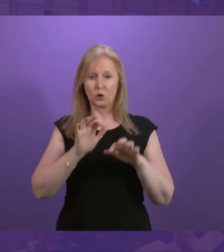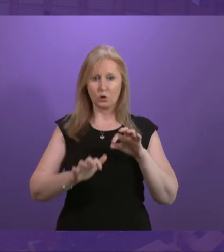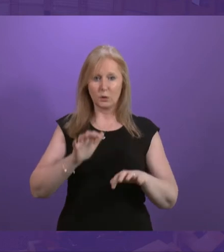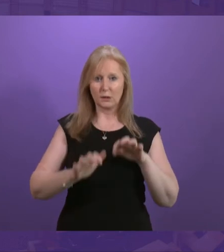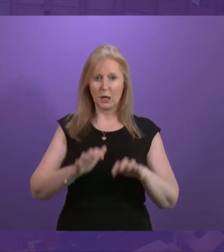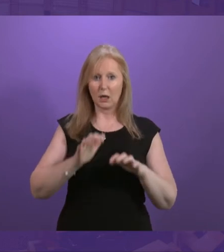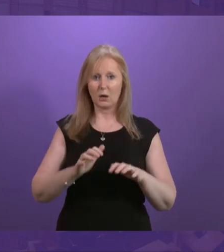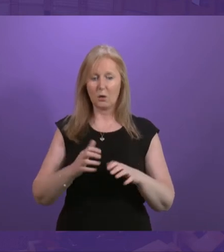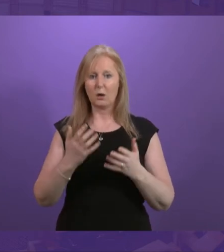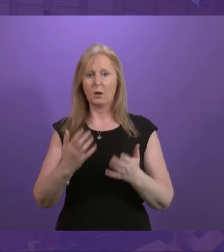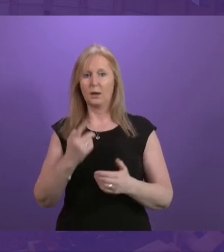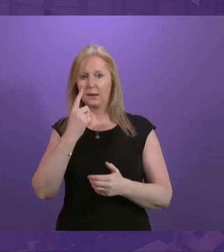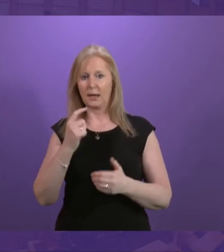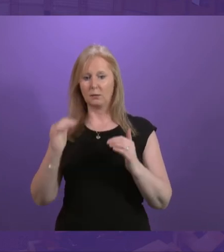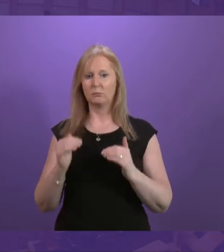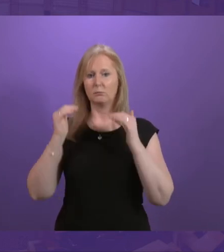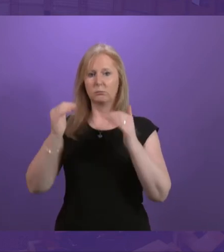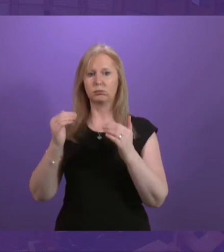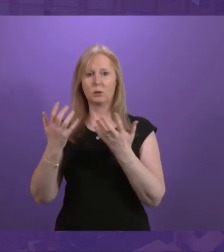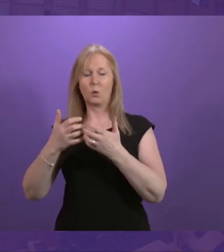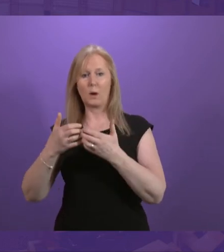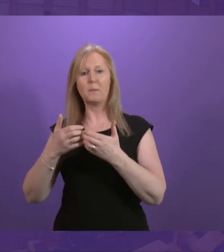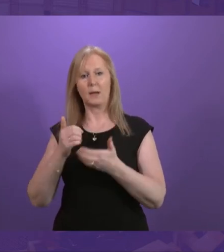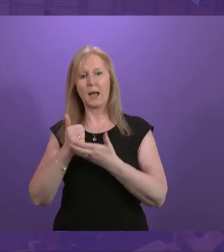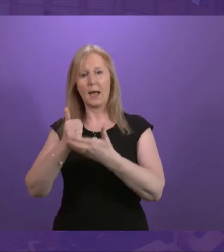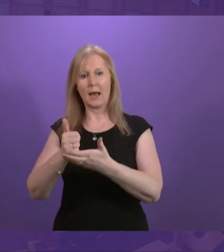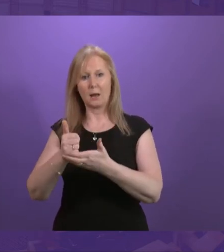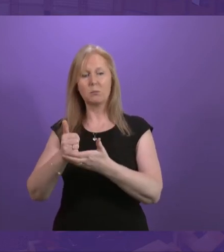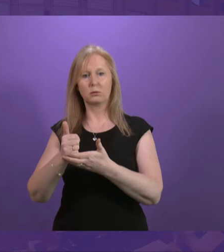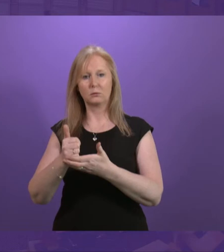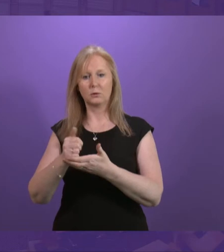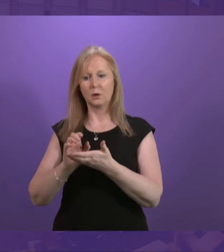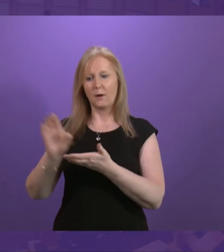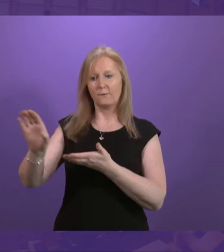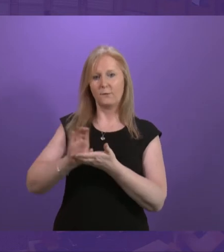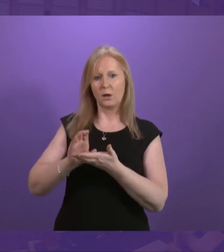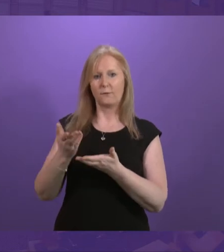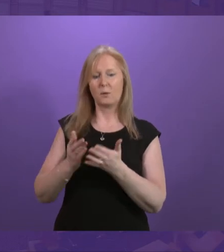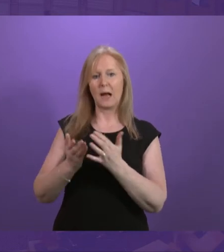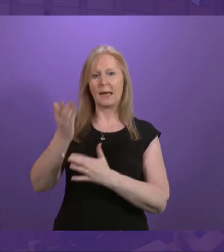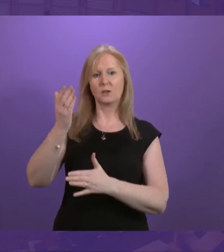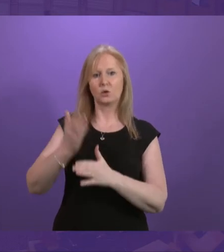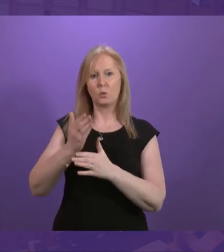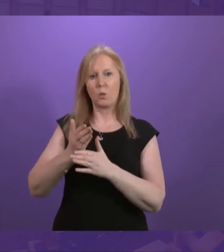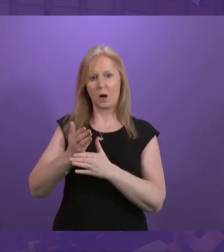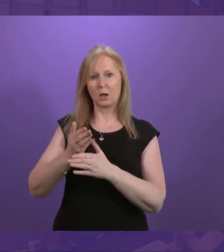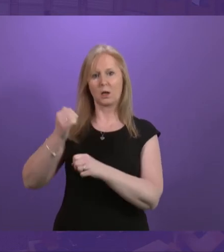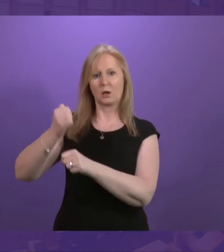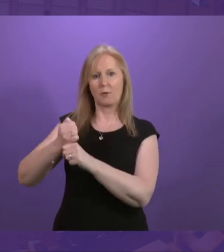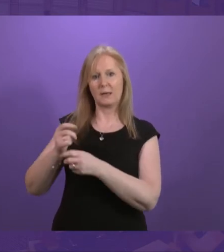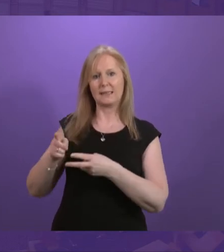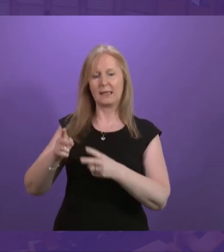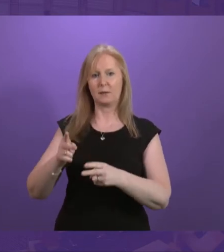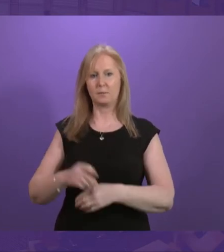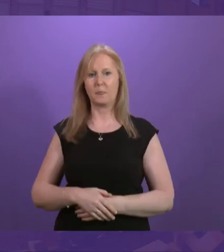service or a hearing enhancement device that can potentially be funded through UK government's access to work scheme that